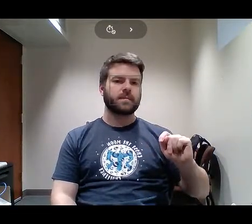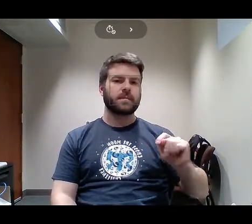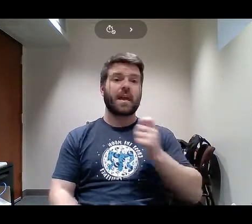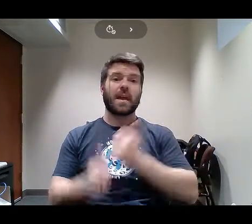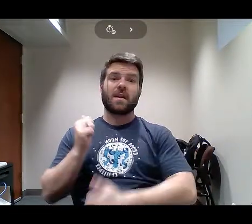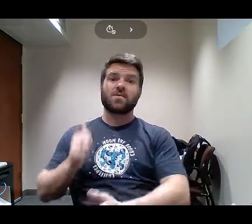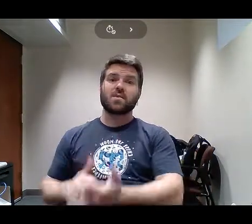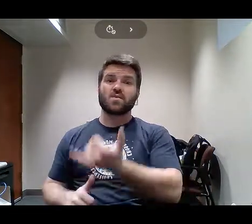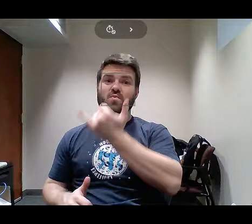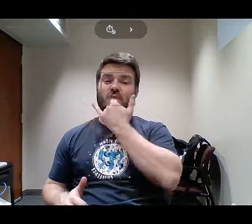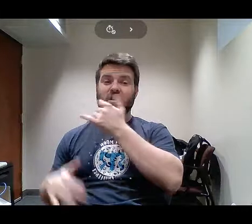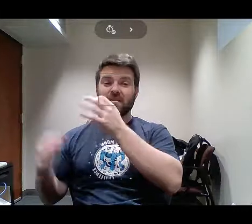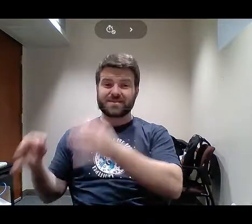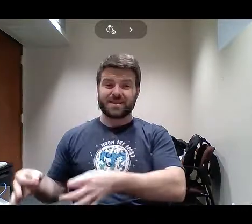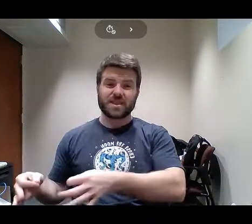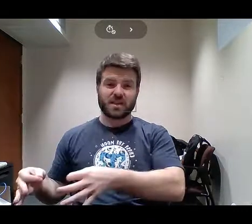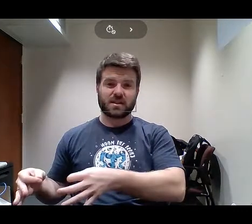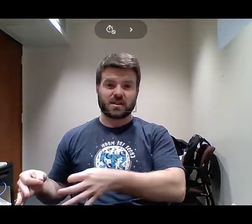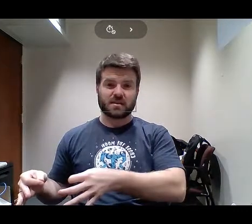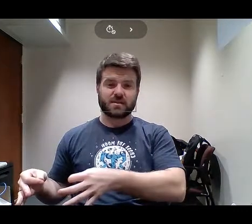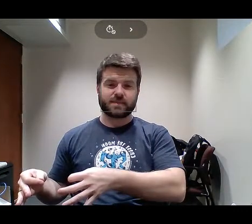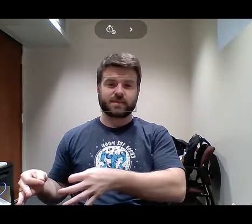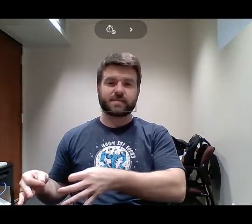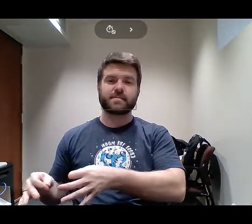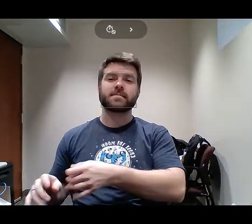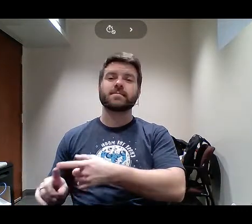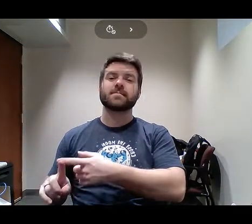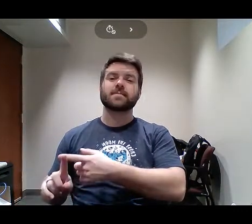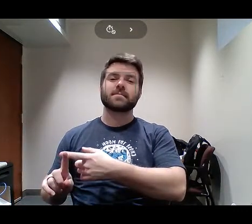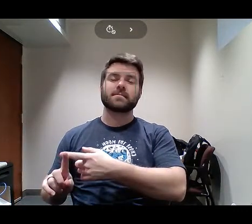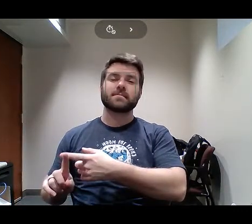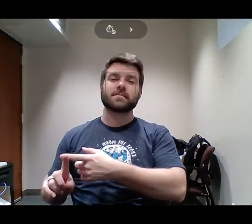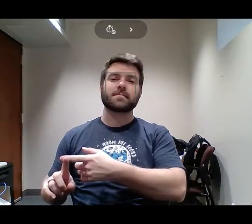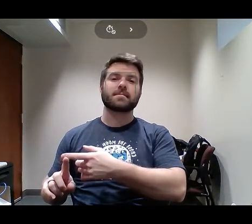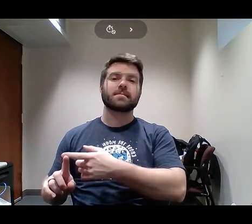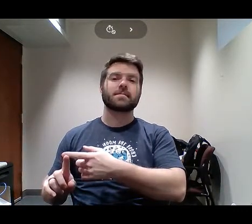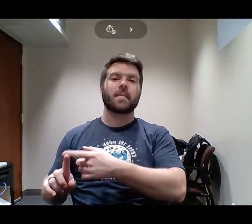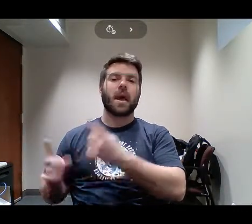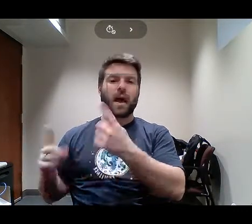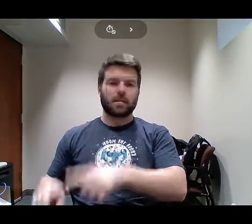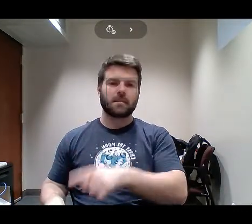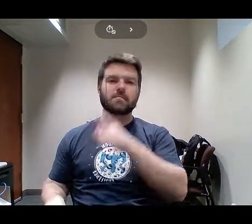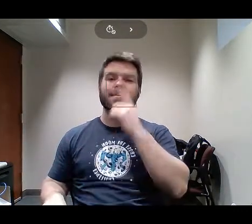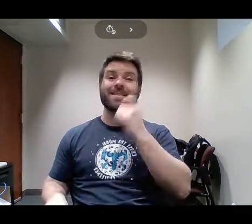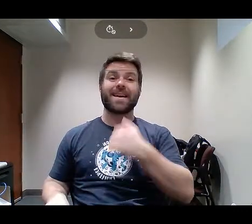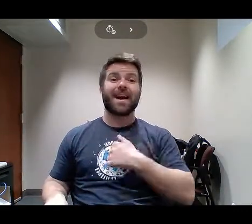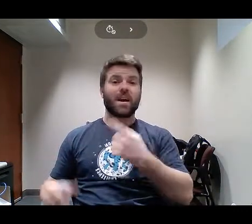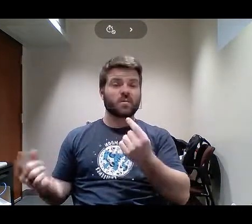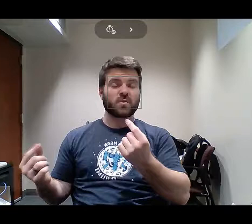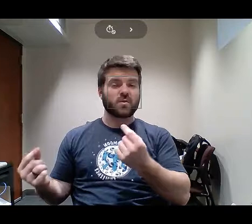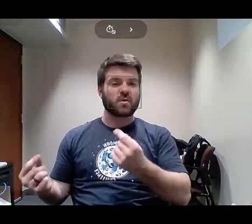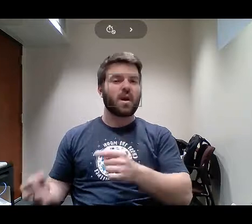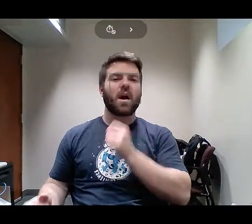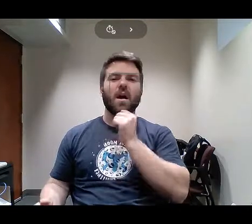I've ever made was a result of me not listening to the greater voice of myself.